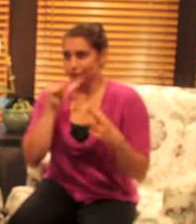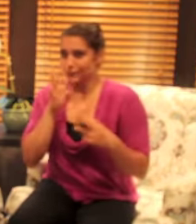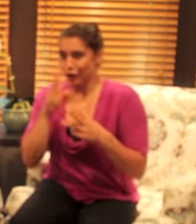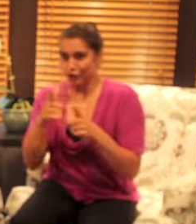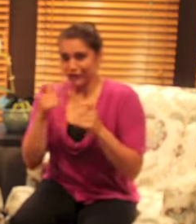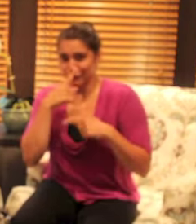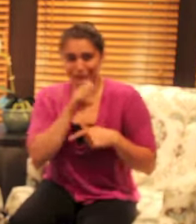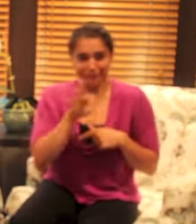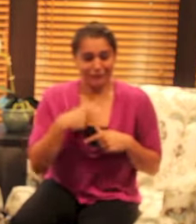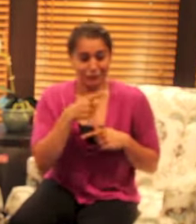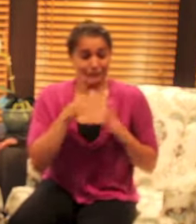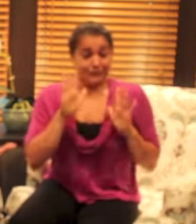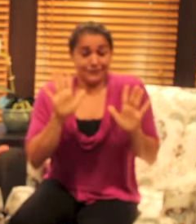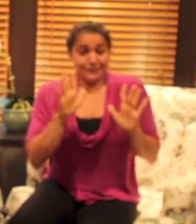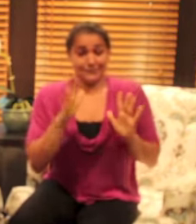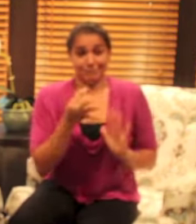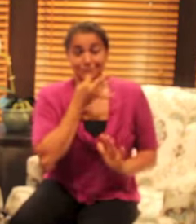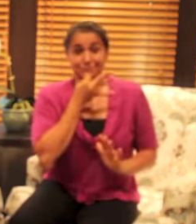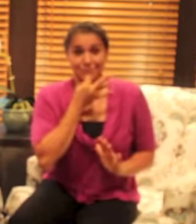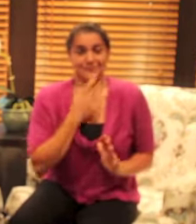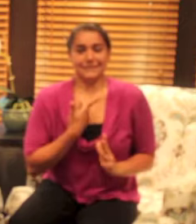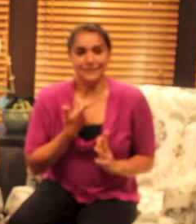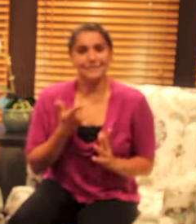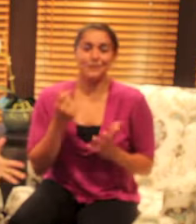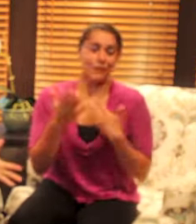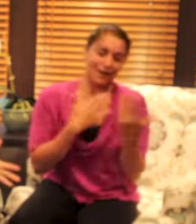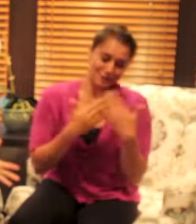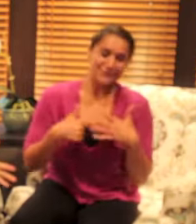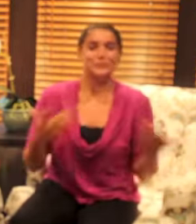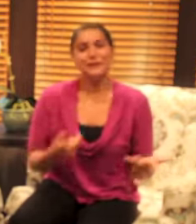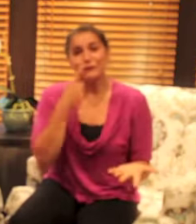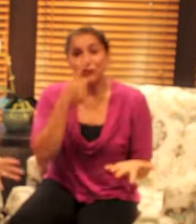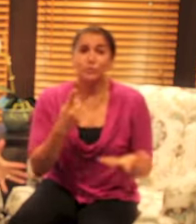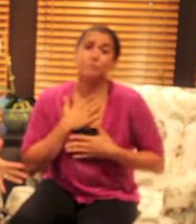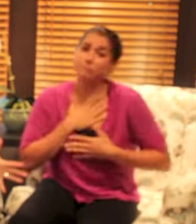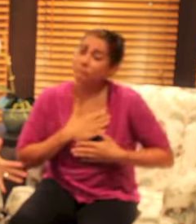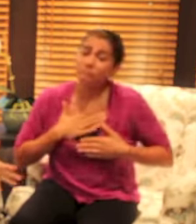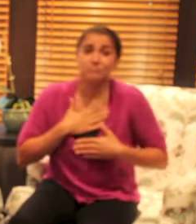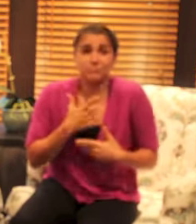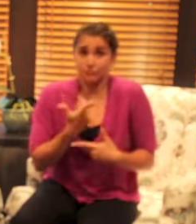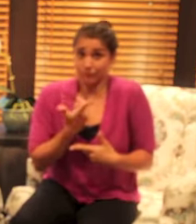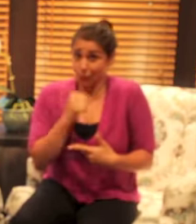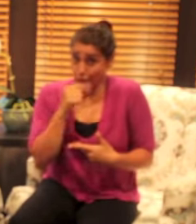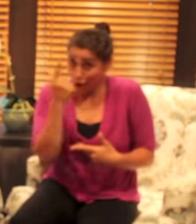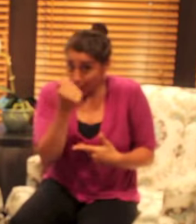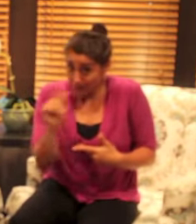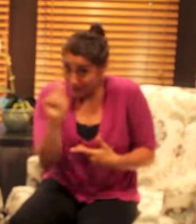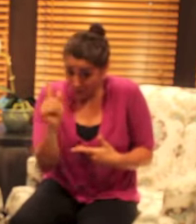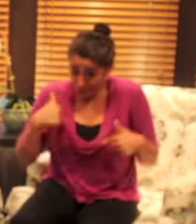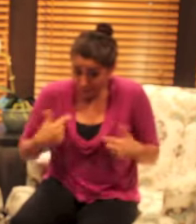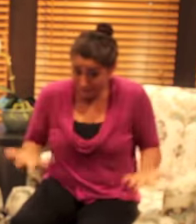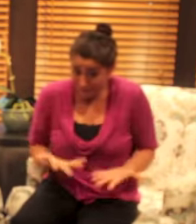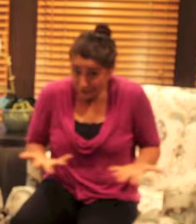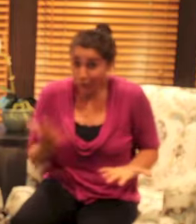over her anyway we're here for you it's been a complete and total pleasure we are not going anywhere so even though the group will end